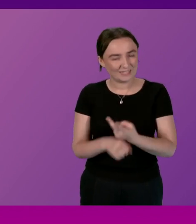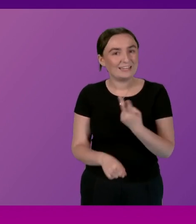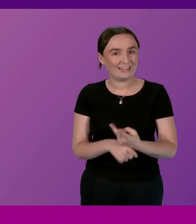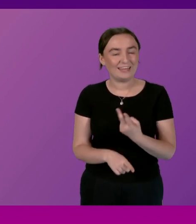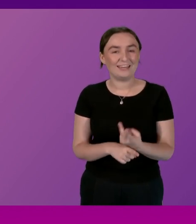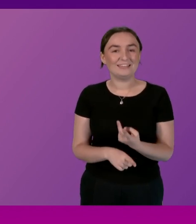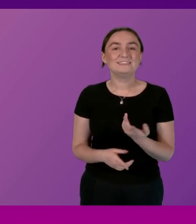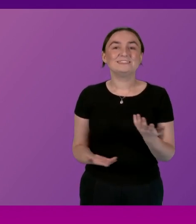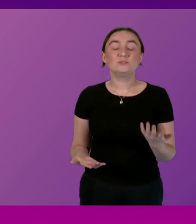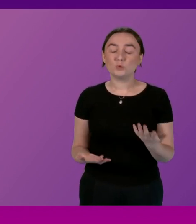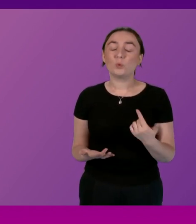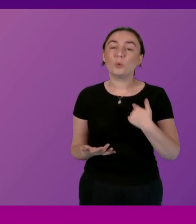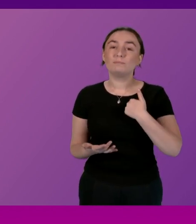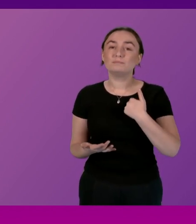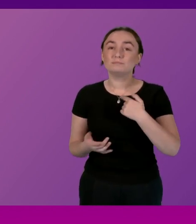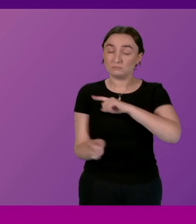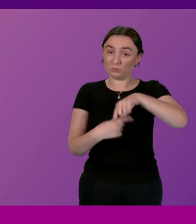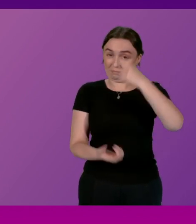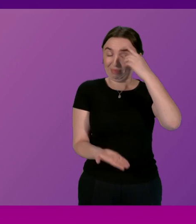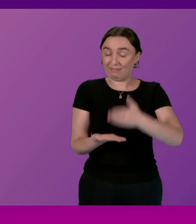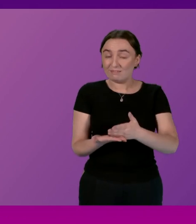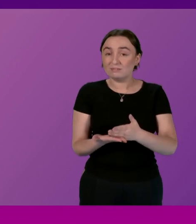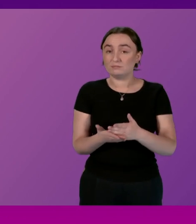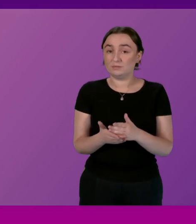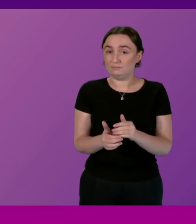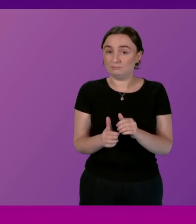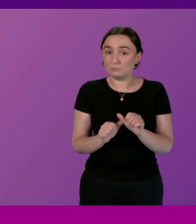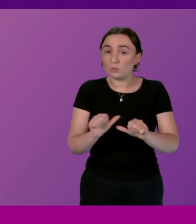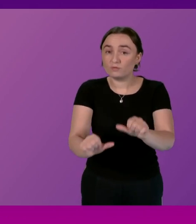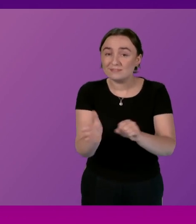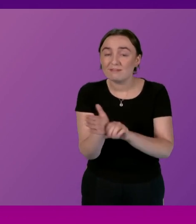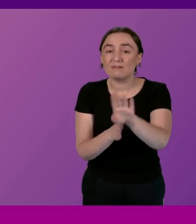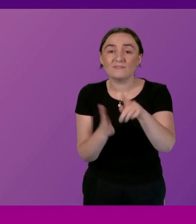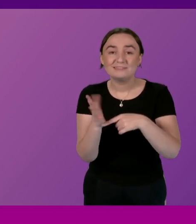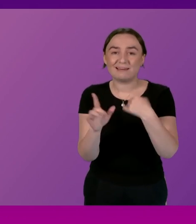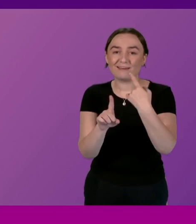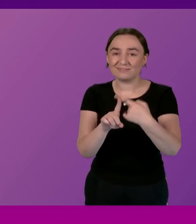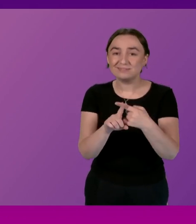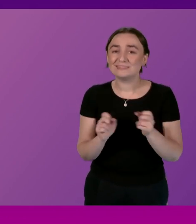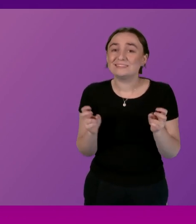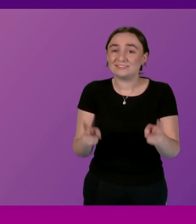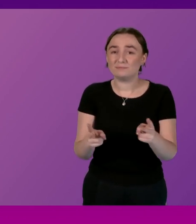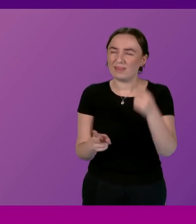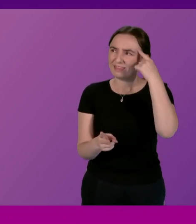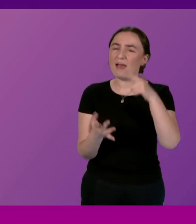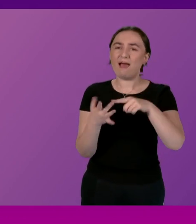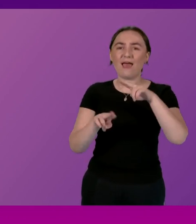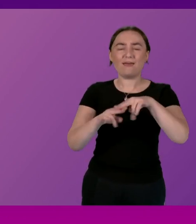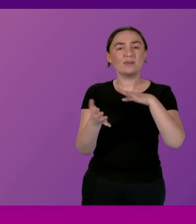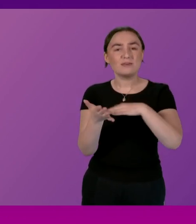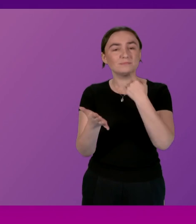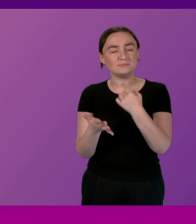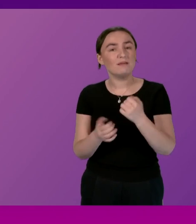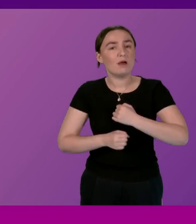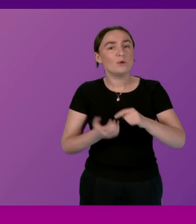will and we do believe in a progressive tax system I believe it was the IFS that said due to our tax and